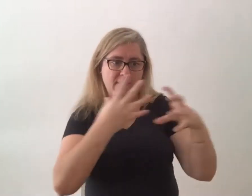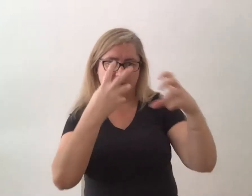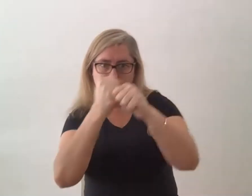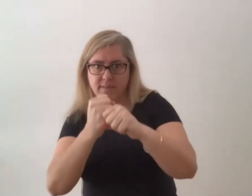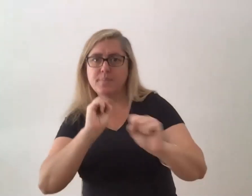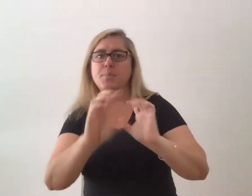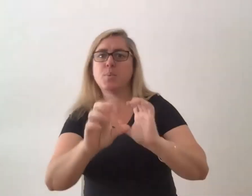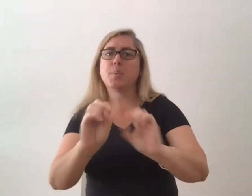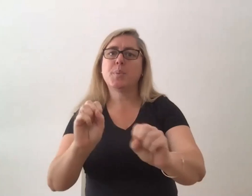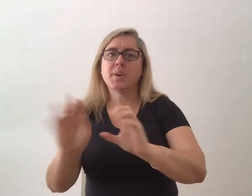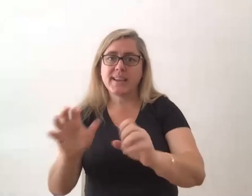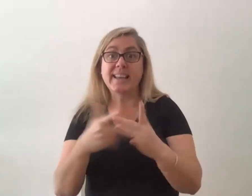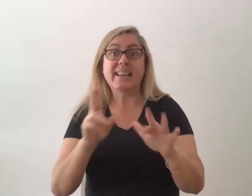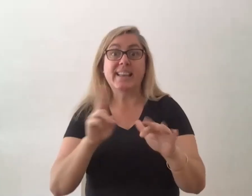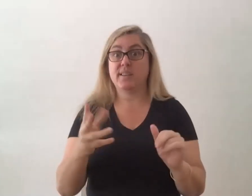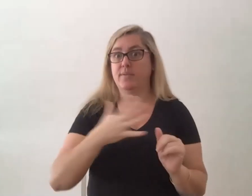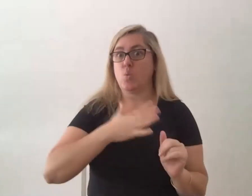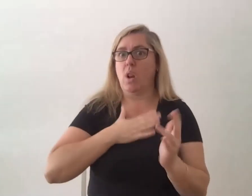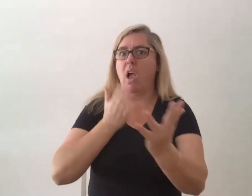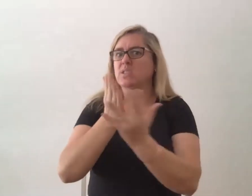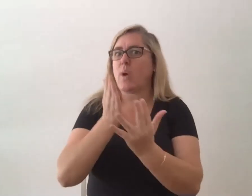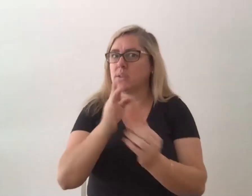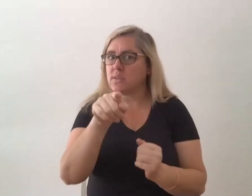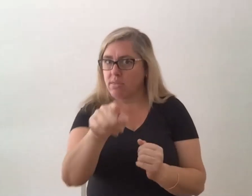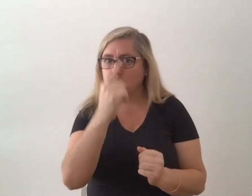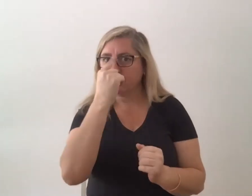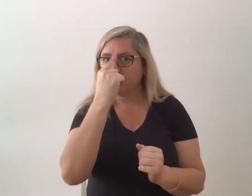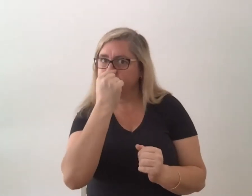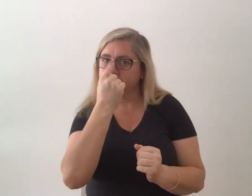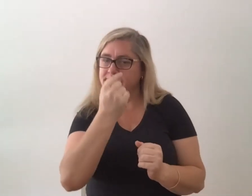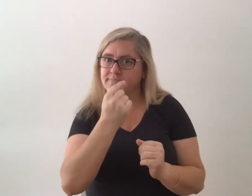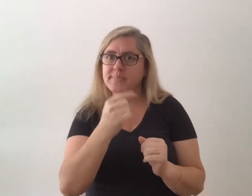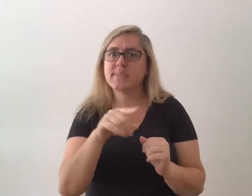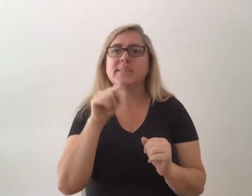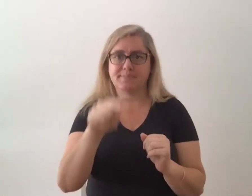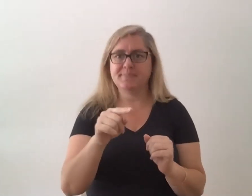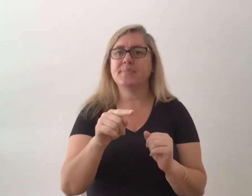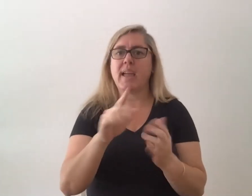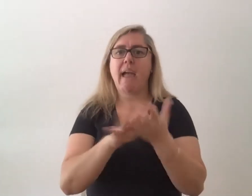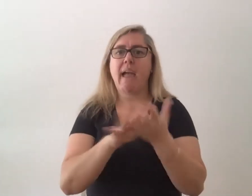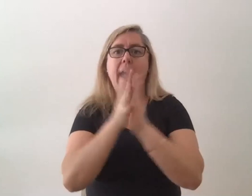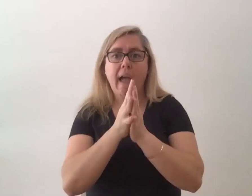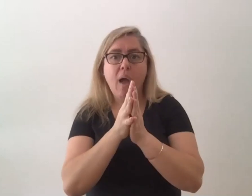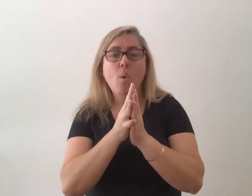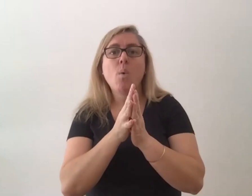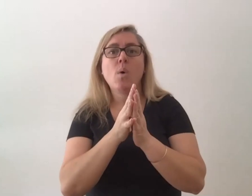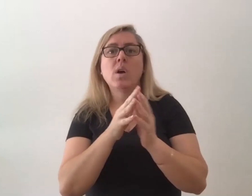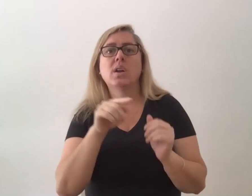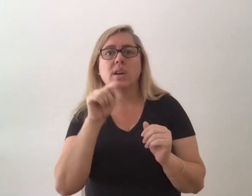so if that's something that you'd like to access then that can be done by using the closed